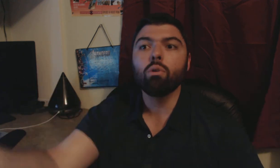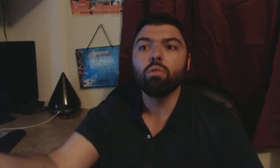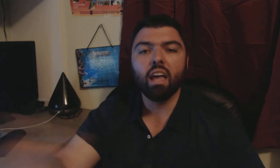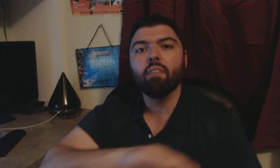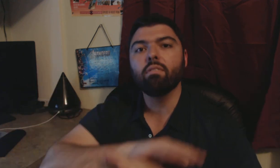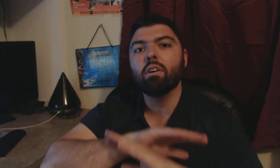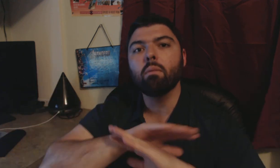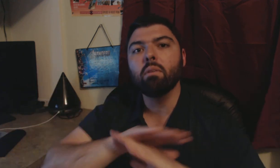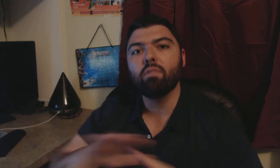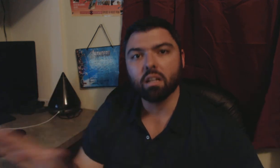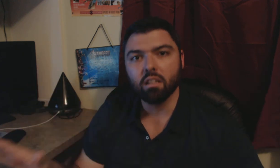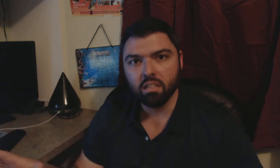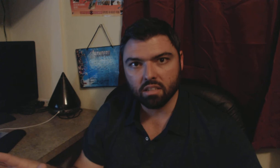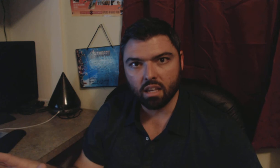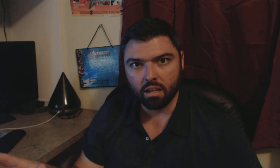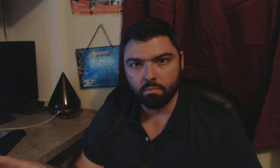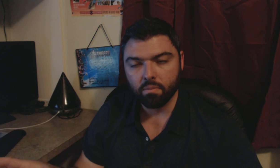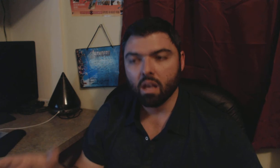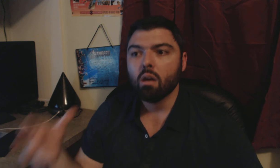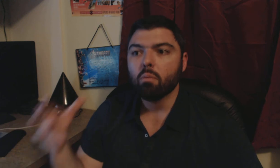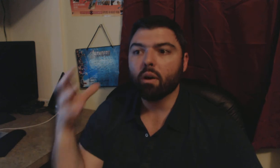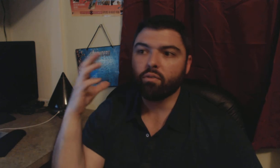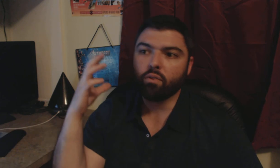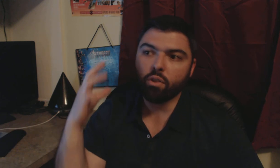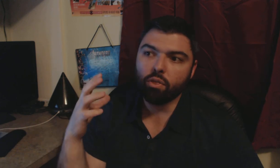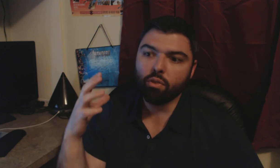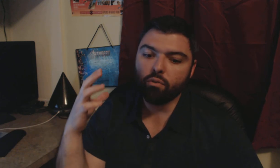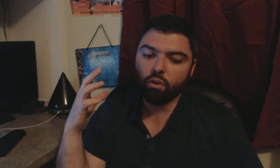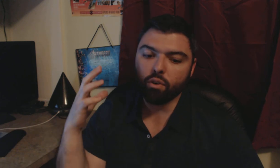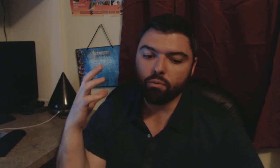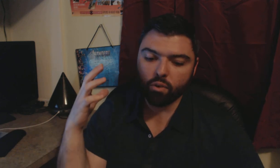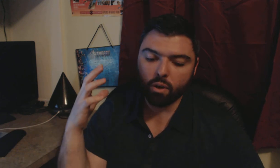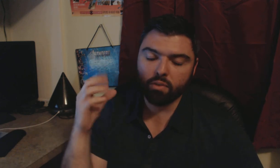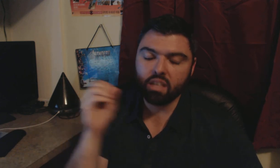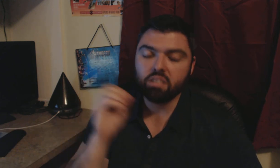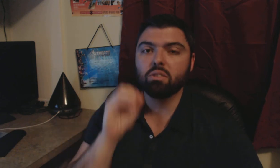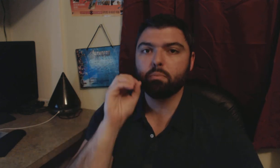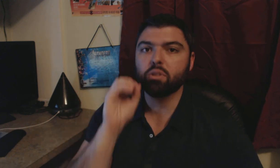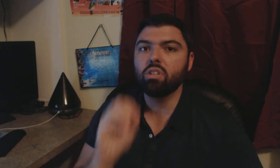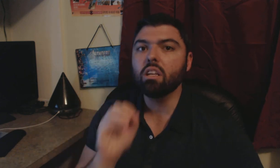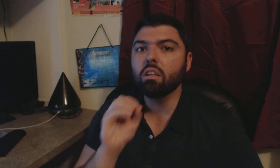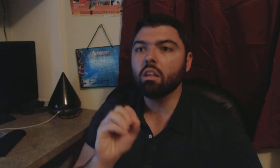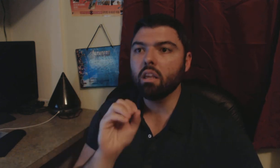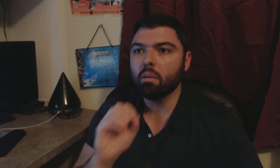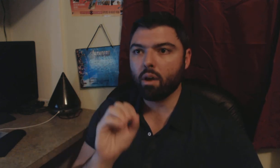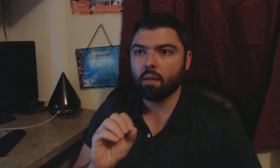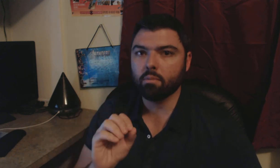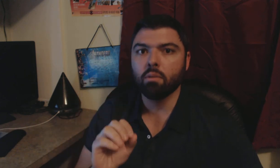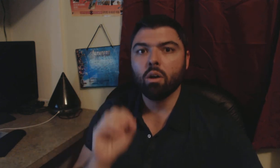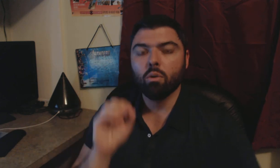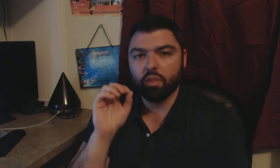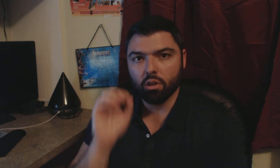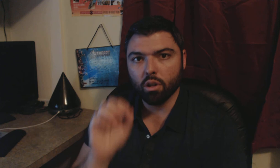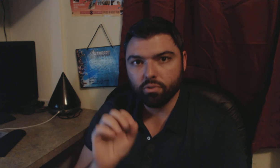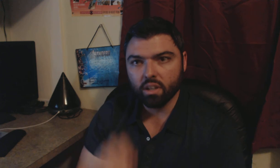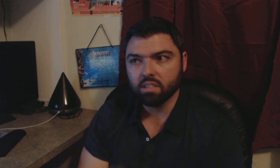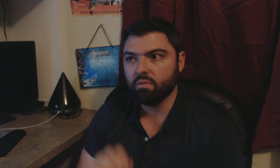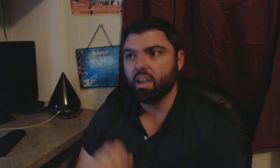know they have they're coming from a clean slate but for for this is particularly a problem with close friends and